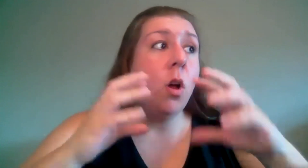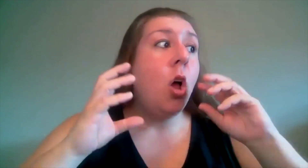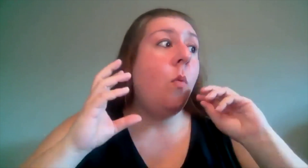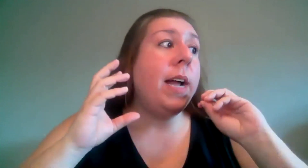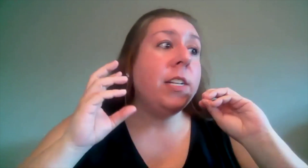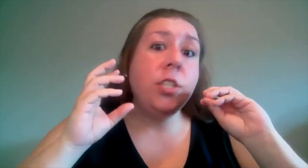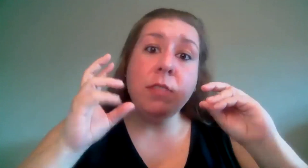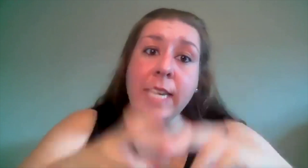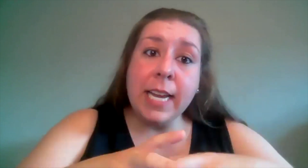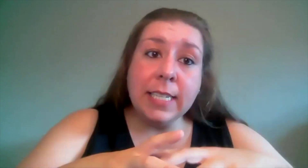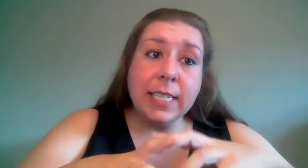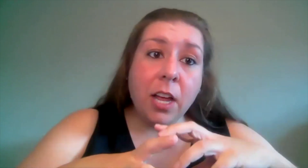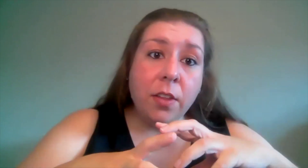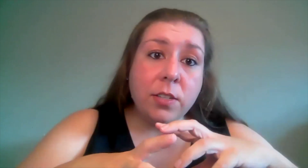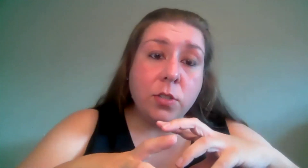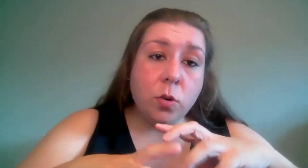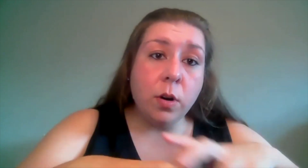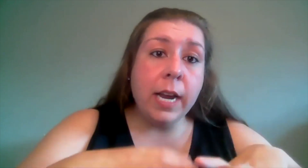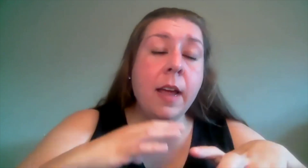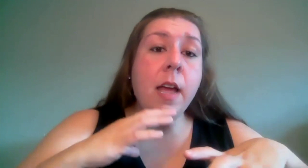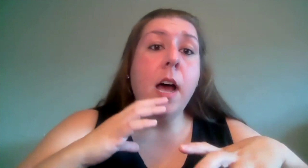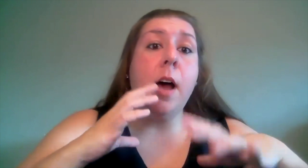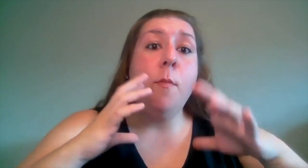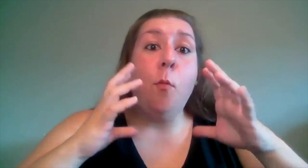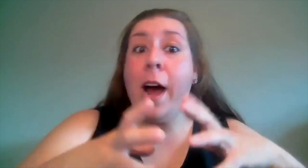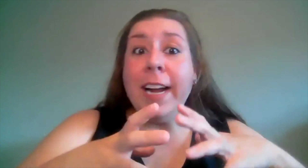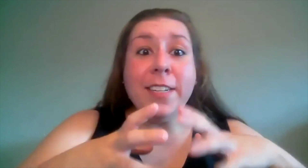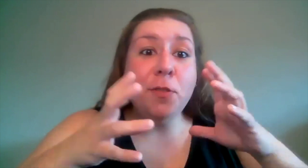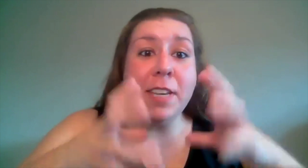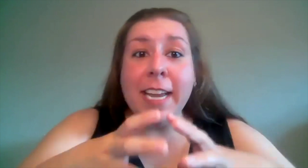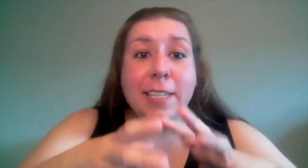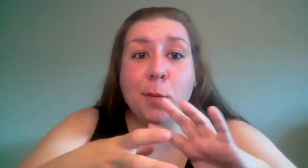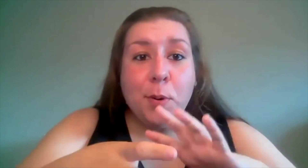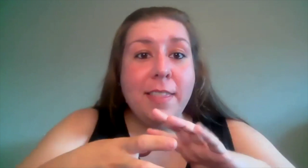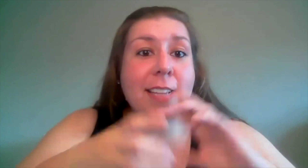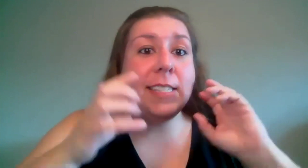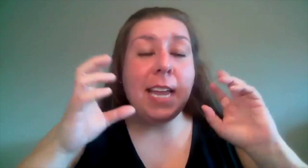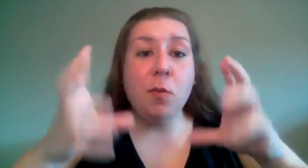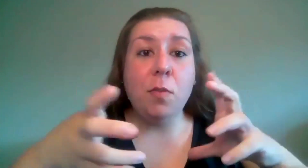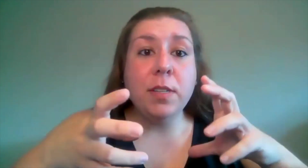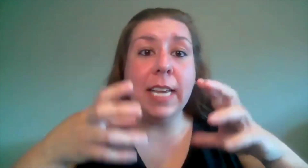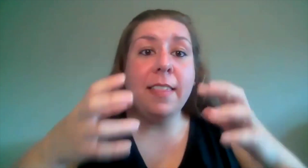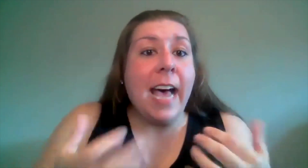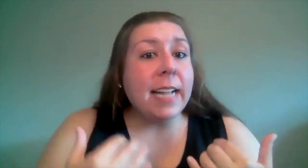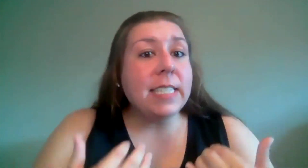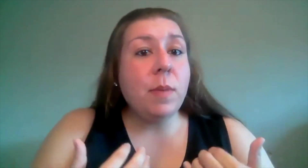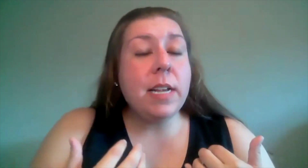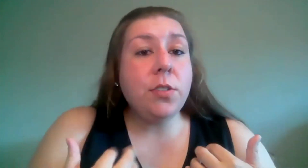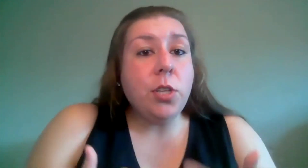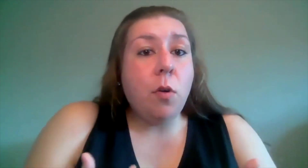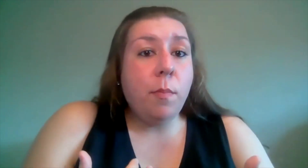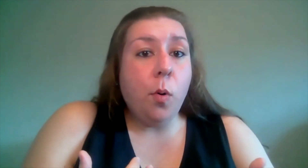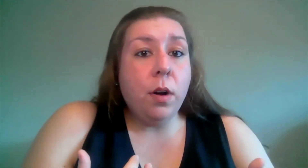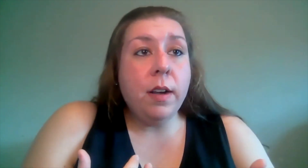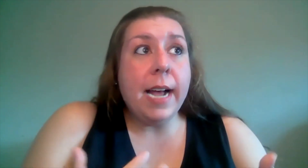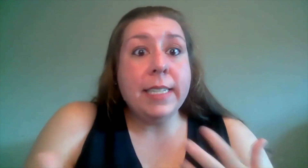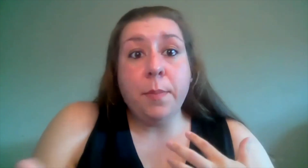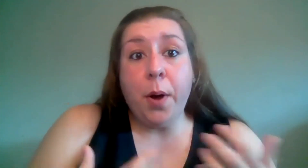why did you need to tell this story um why did you need to put this in with music that to me is so important as a